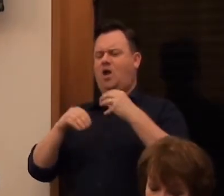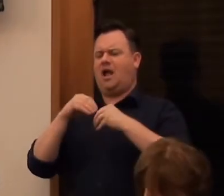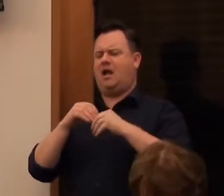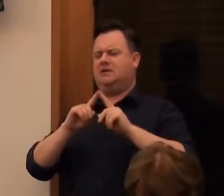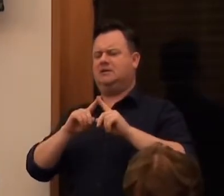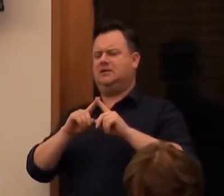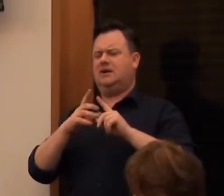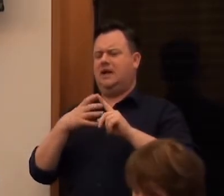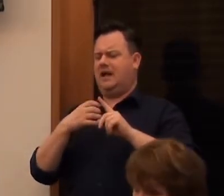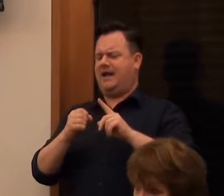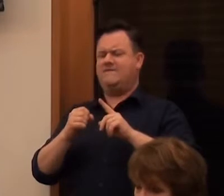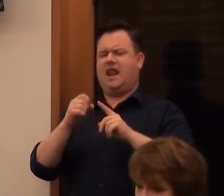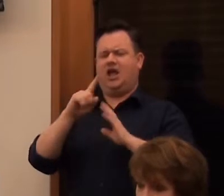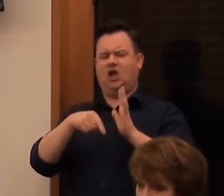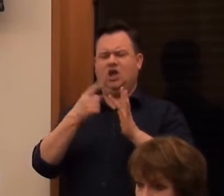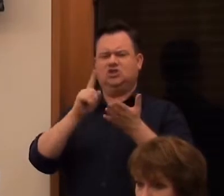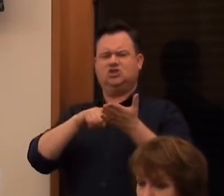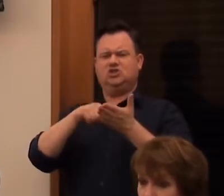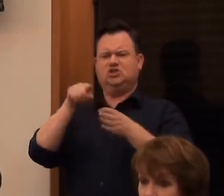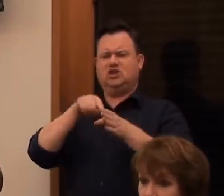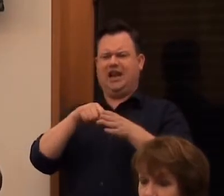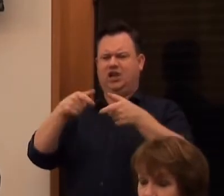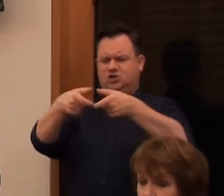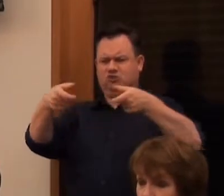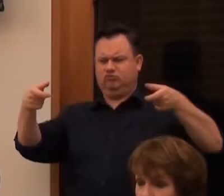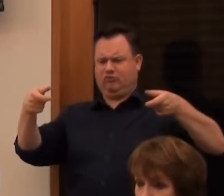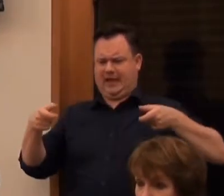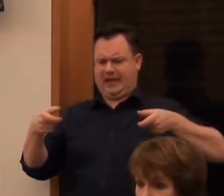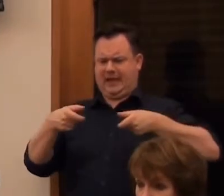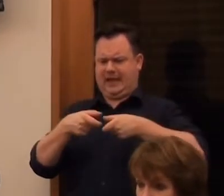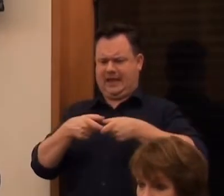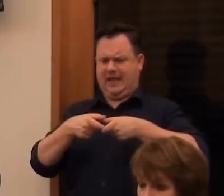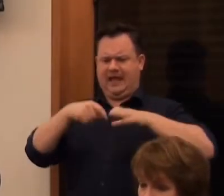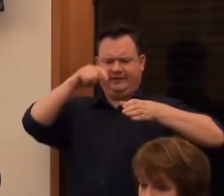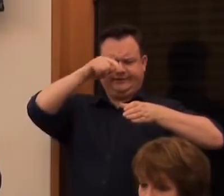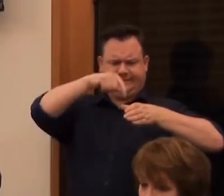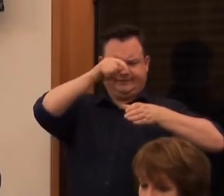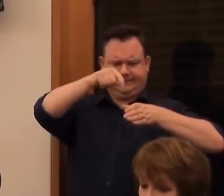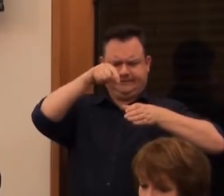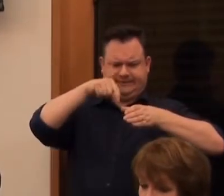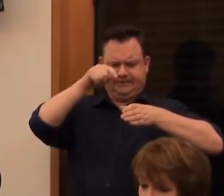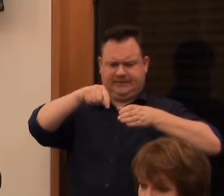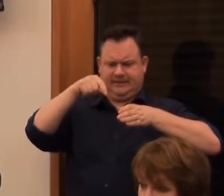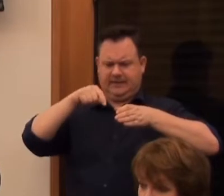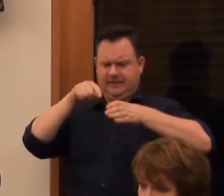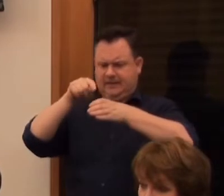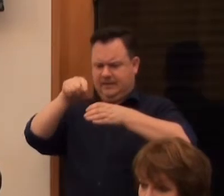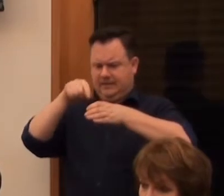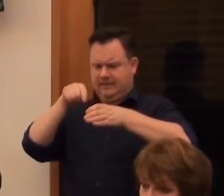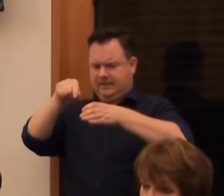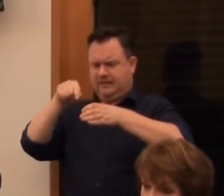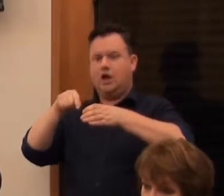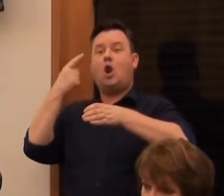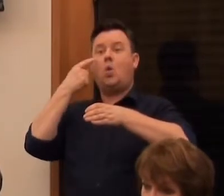These little agar jelly trays that have these dots in. Which looks like an abstract picture. It's